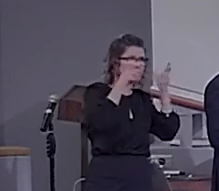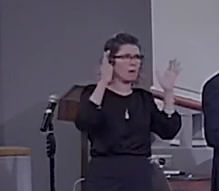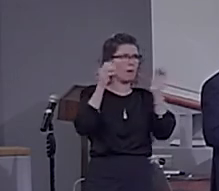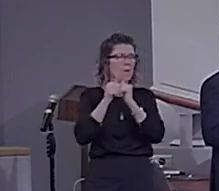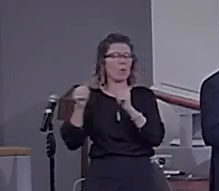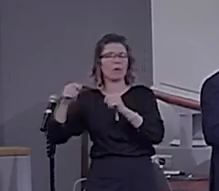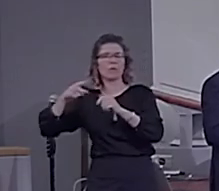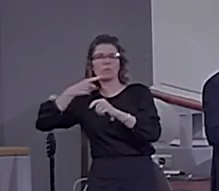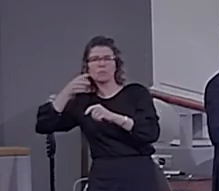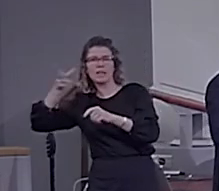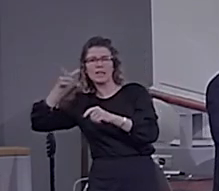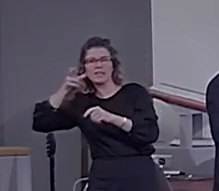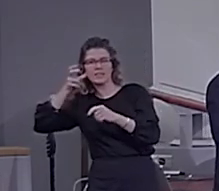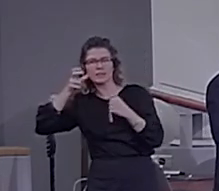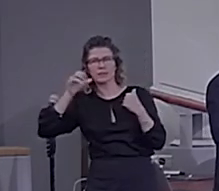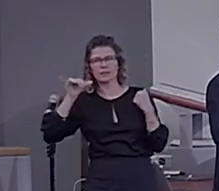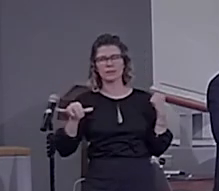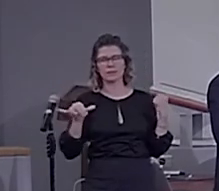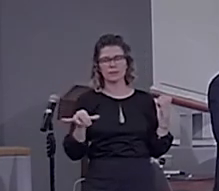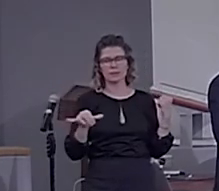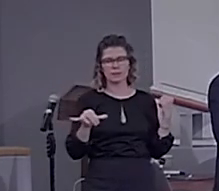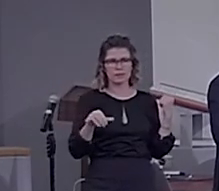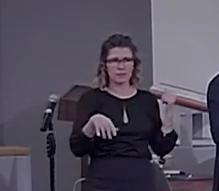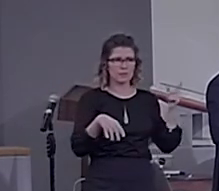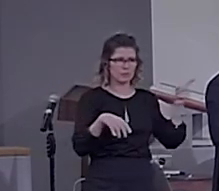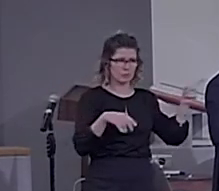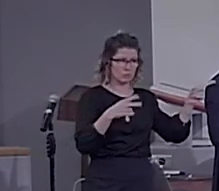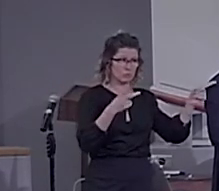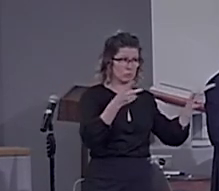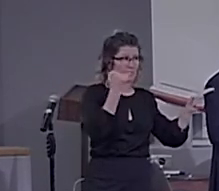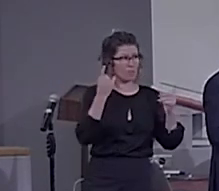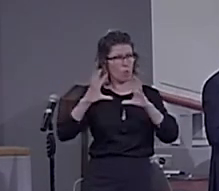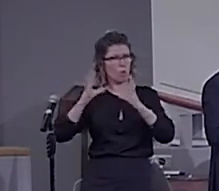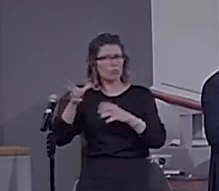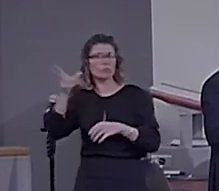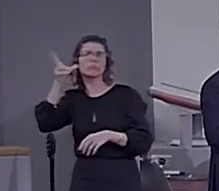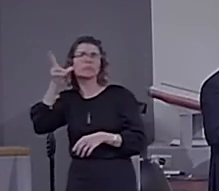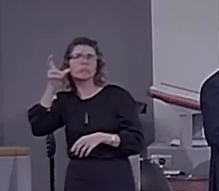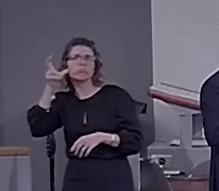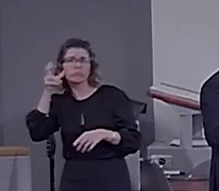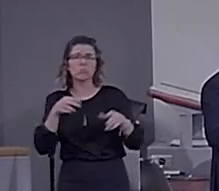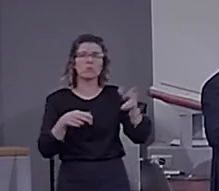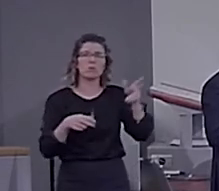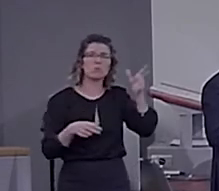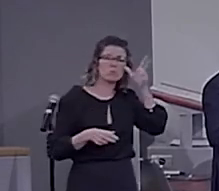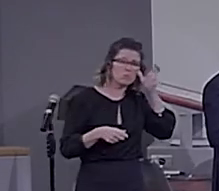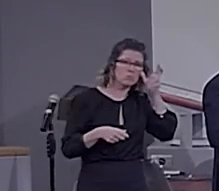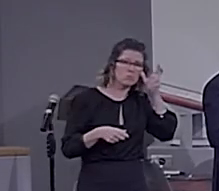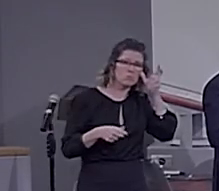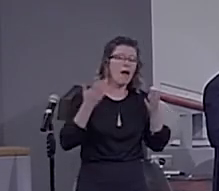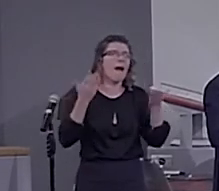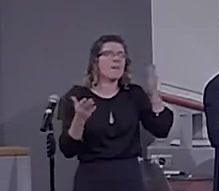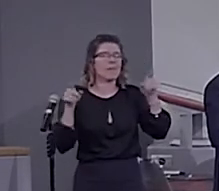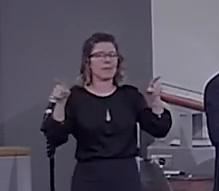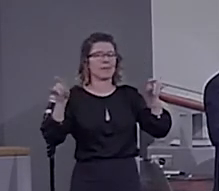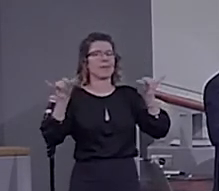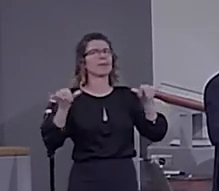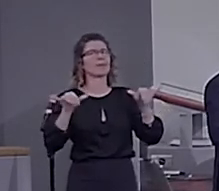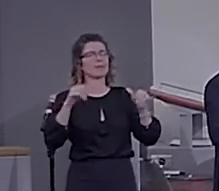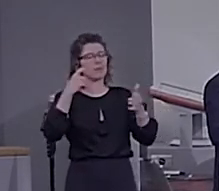listening to French, a group listening to French and a group signing, you might have gotten a stronger